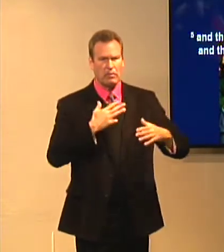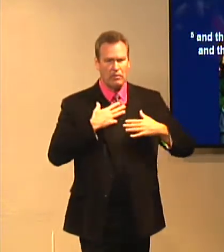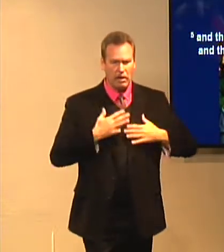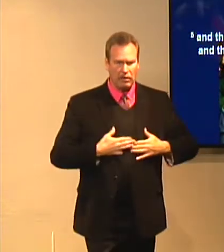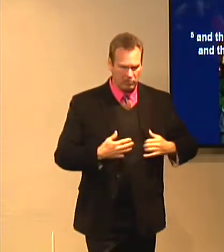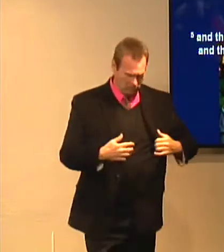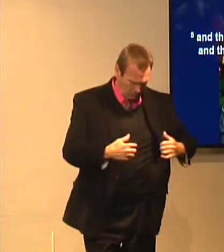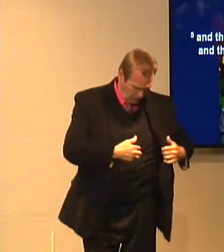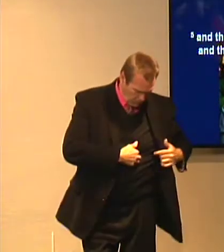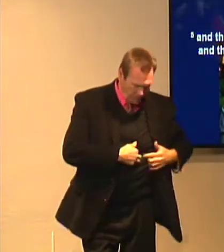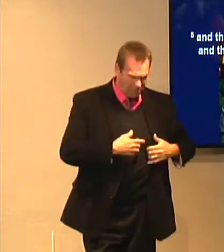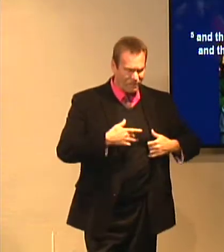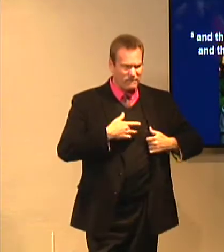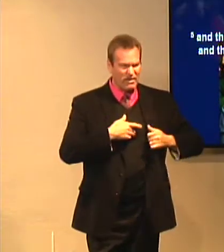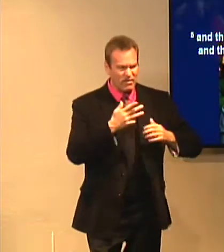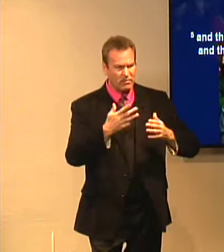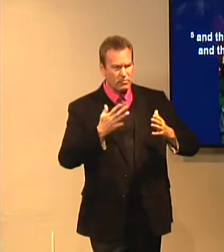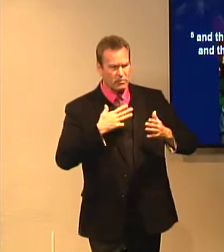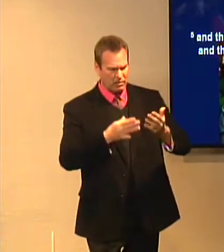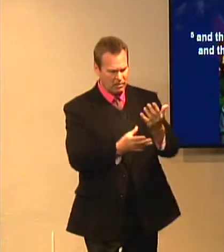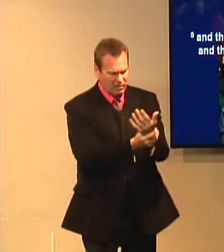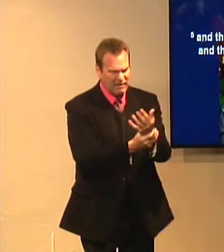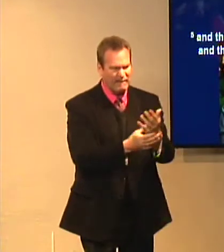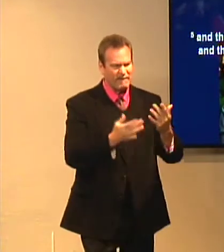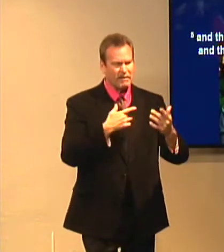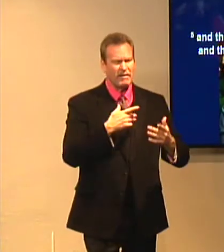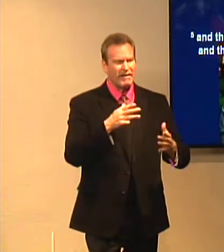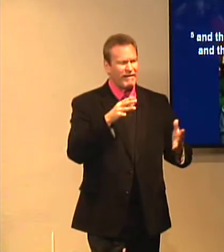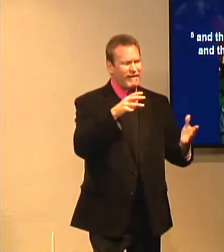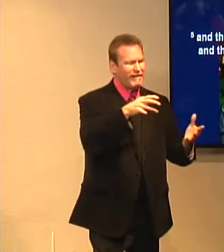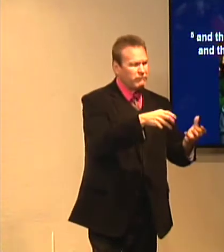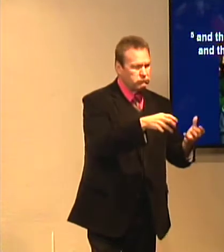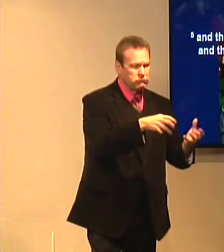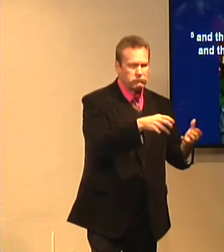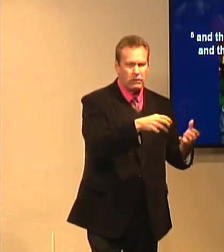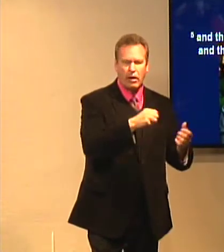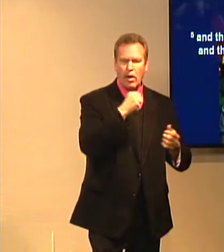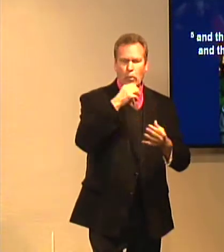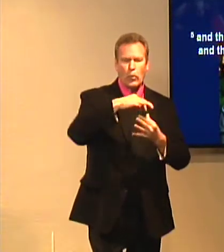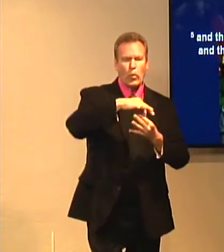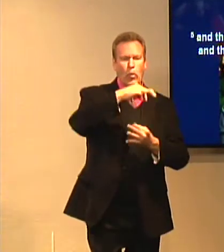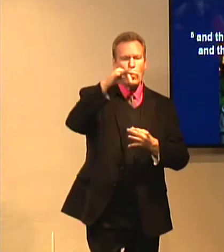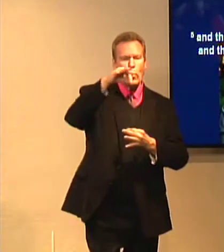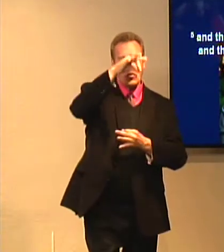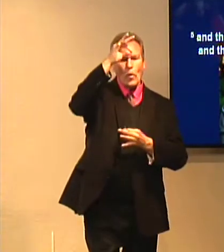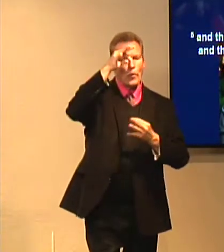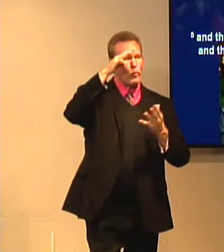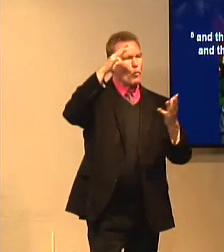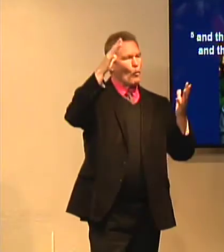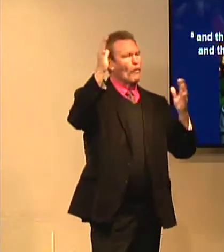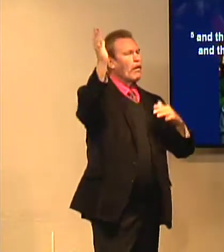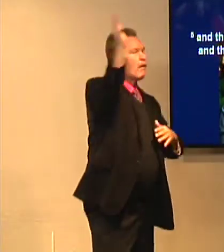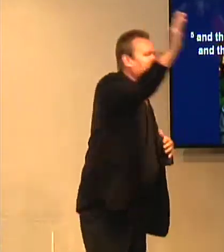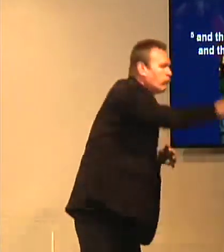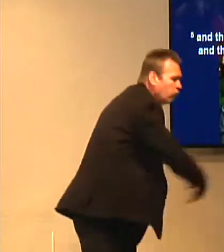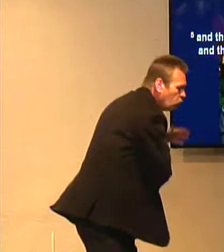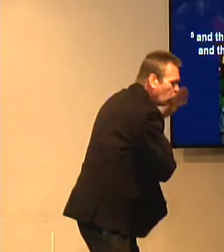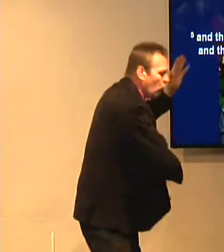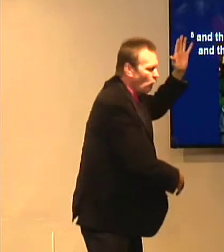touch his body, touch the damages that had been done to it. And he wasn't a ghost,